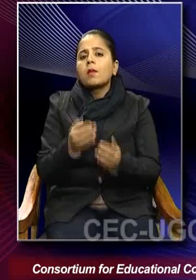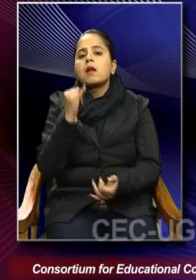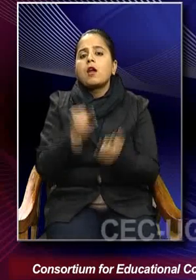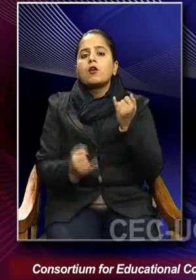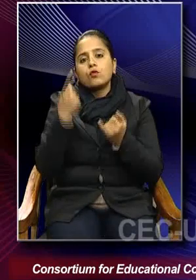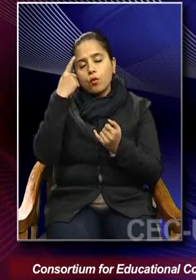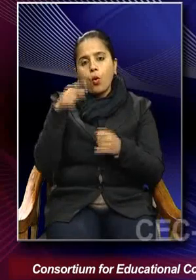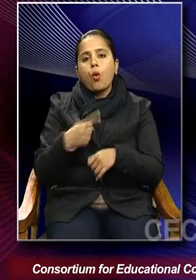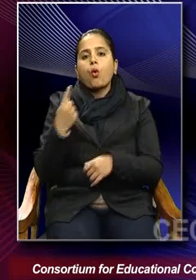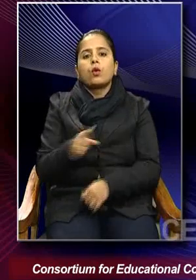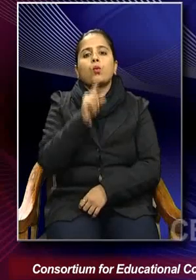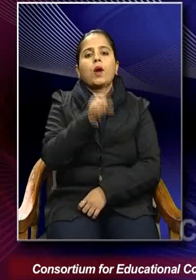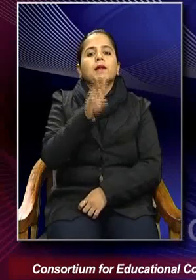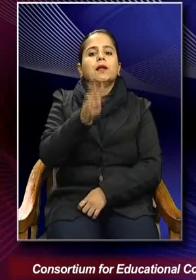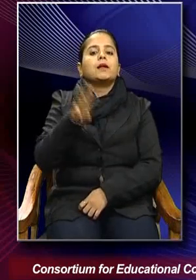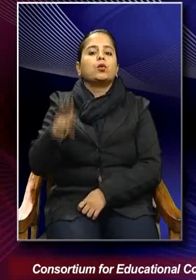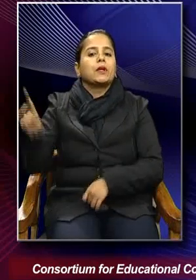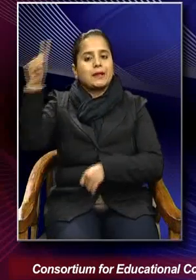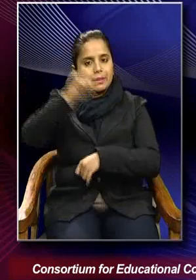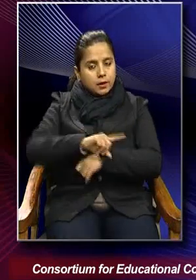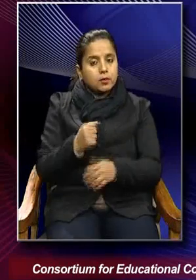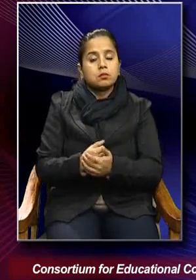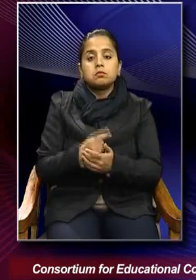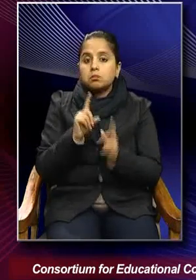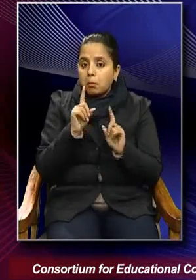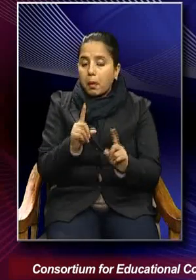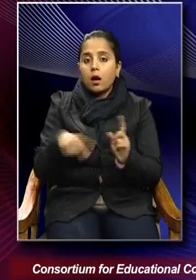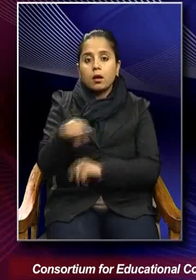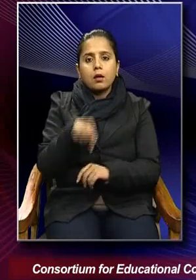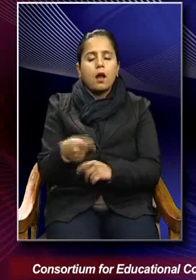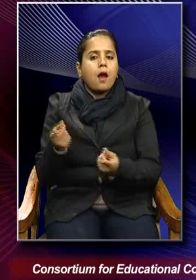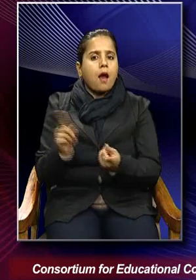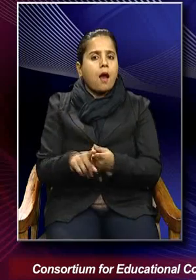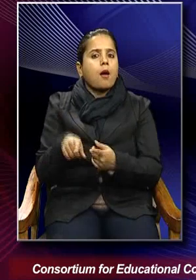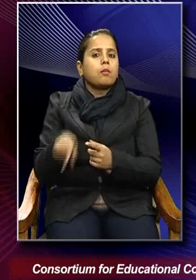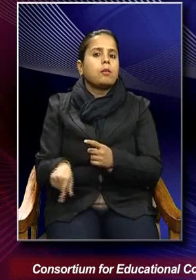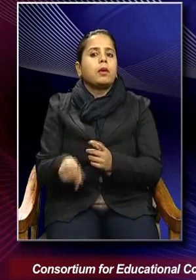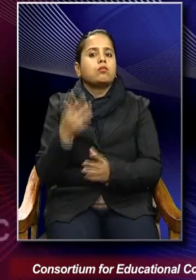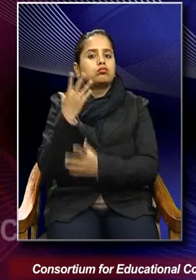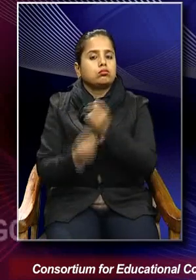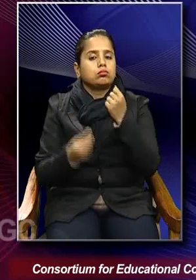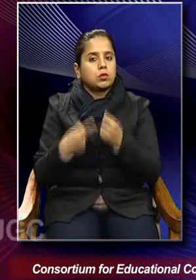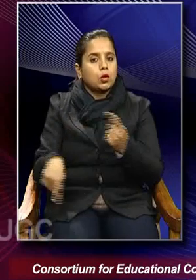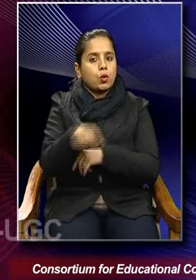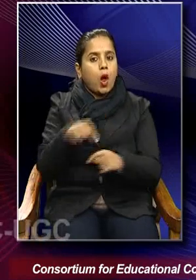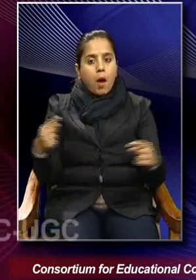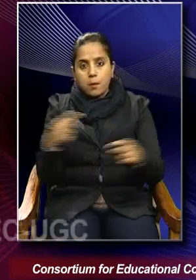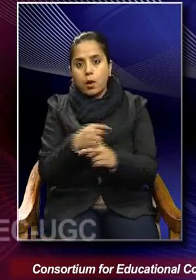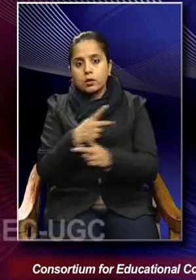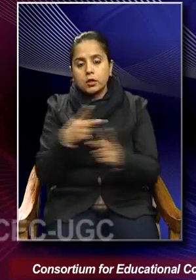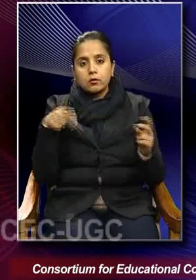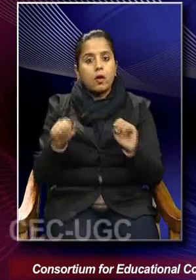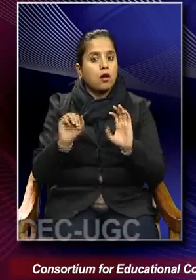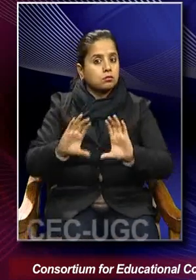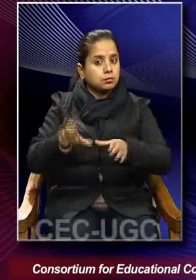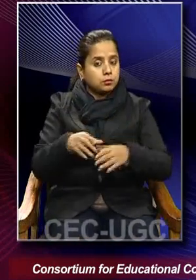for 133 days, and eventually fell to the counter-revolutionary forces. So, you